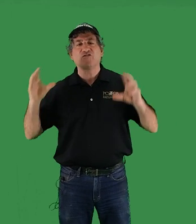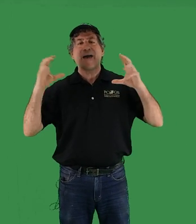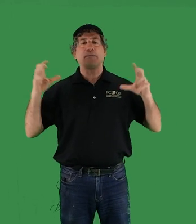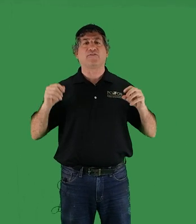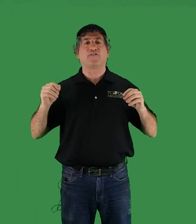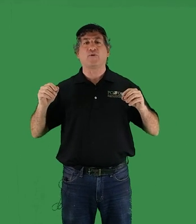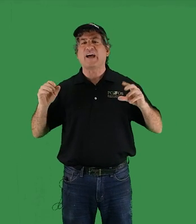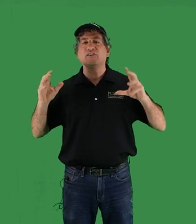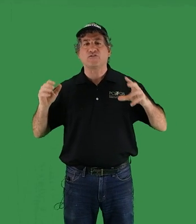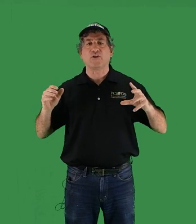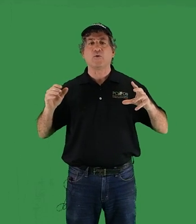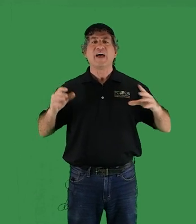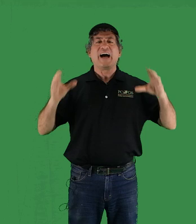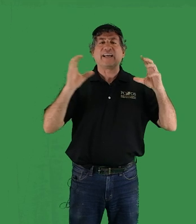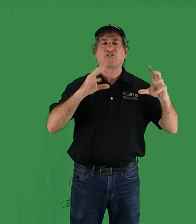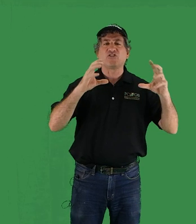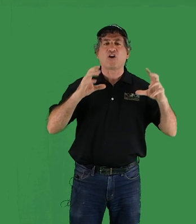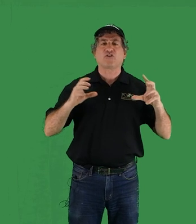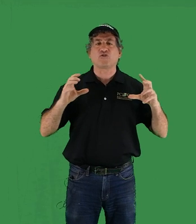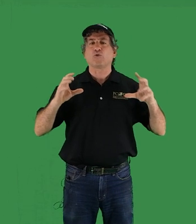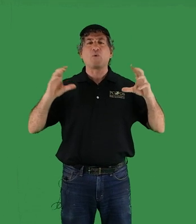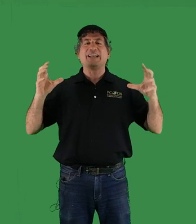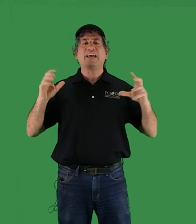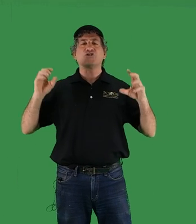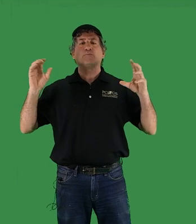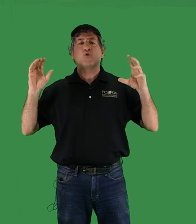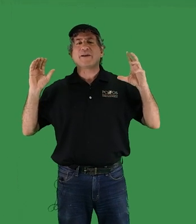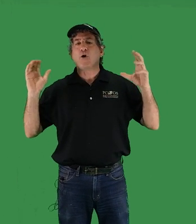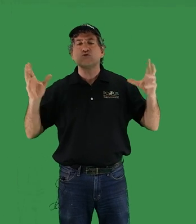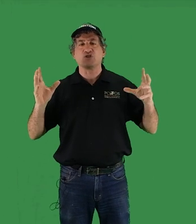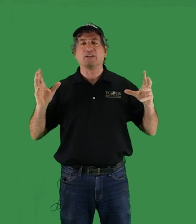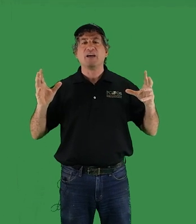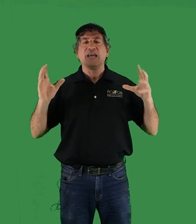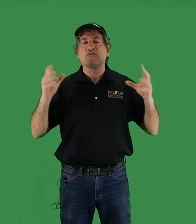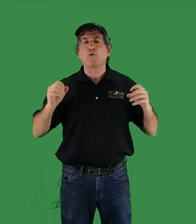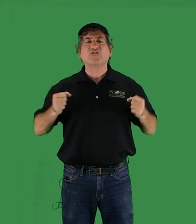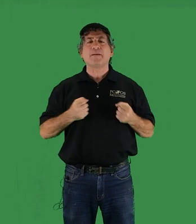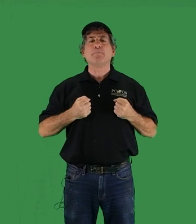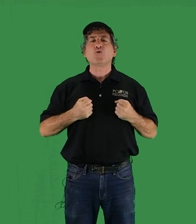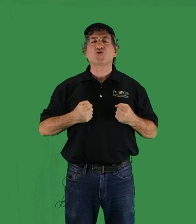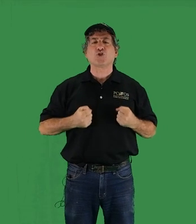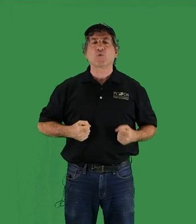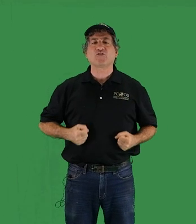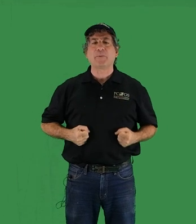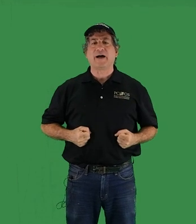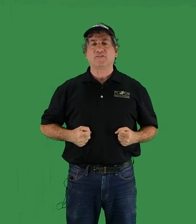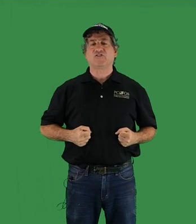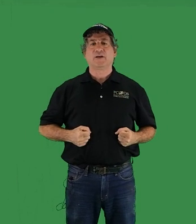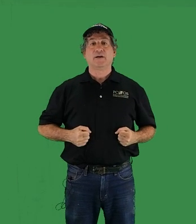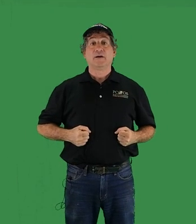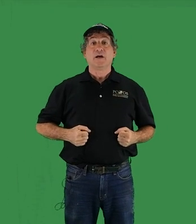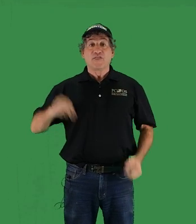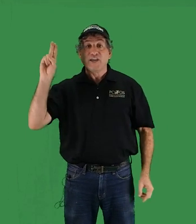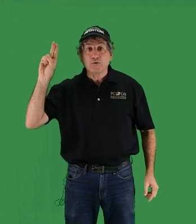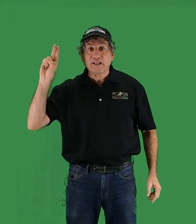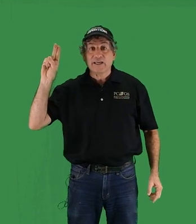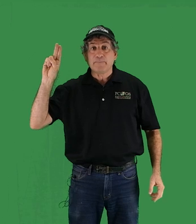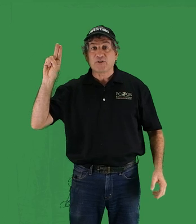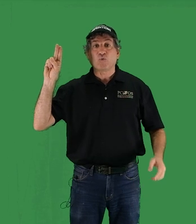of mammal fur and ice flow against the dark solar radiation-absorbing ocean evokes an emotional response. The unity between